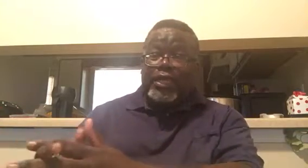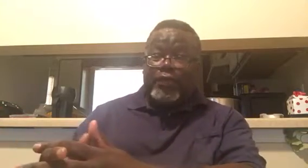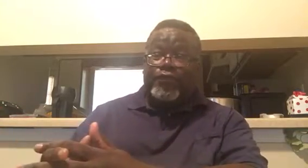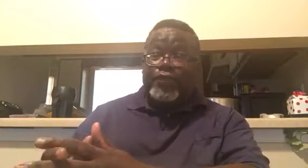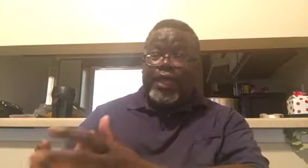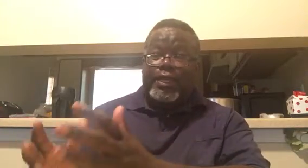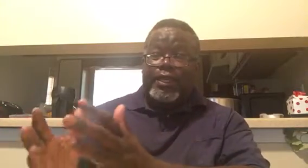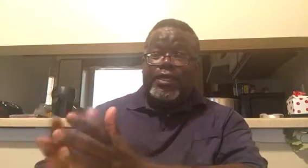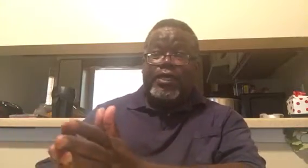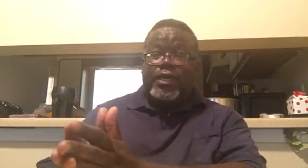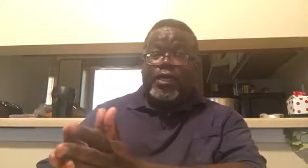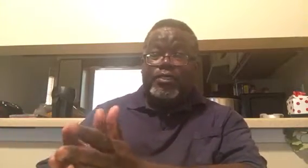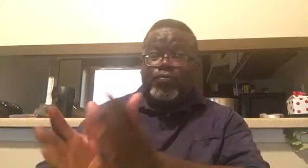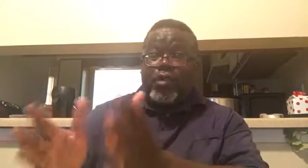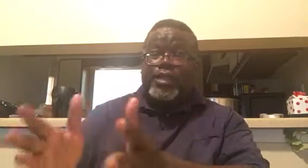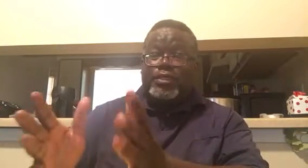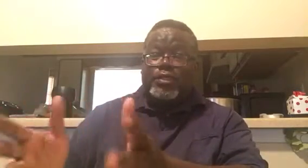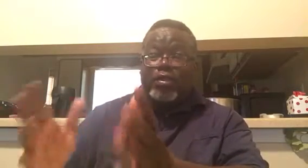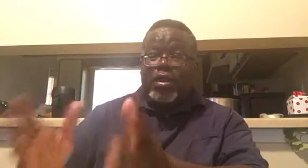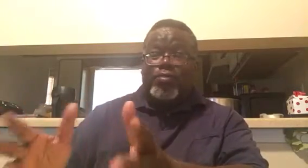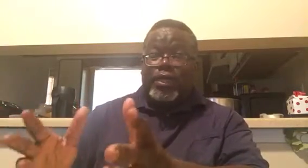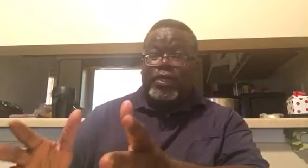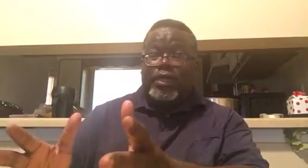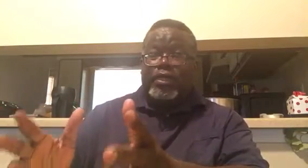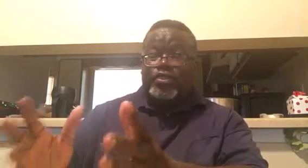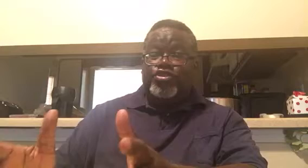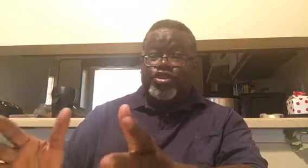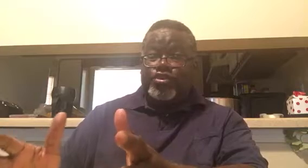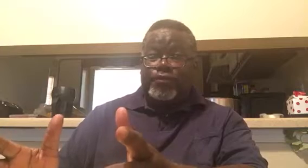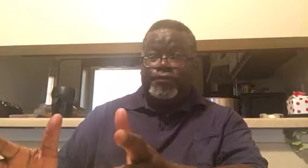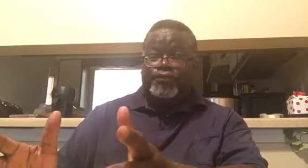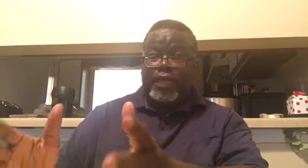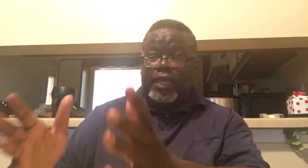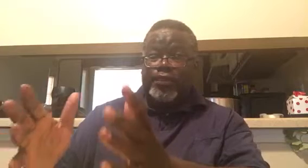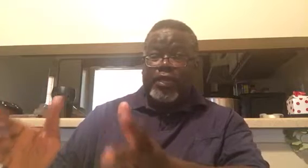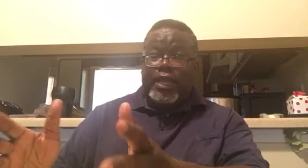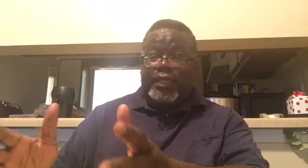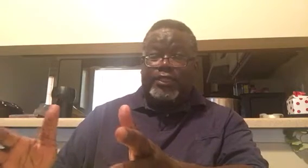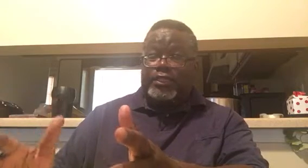that surprises are coming to you in the next